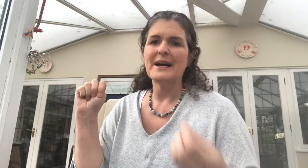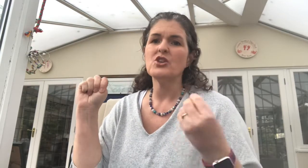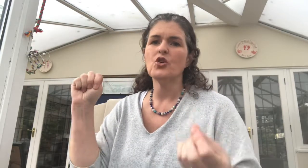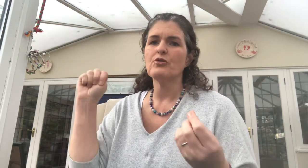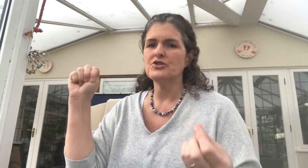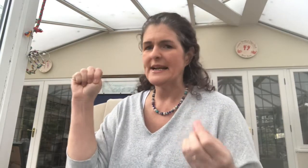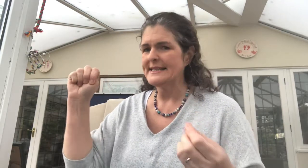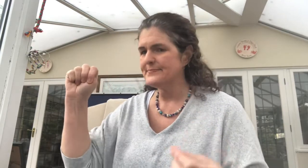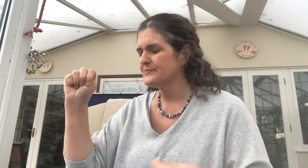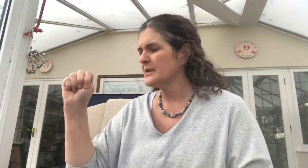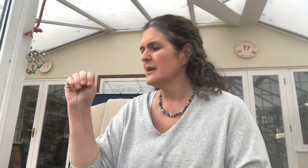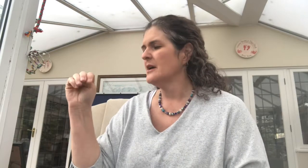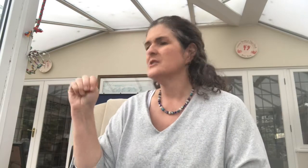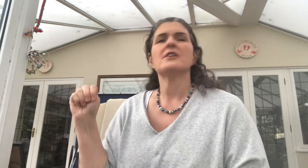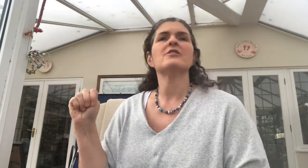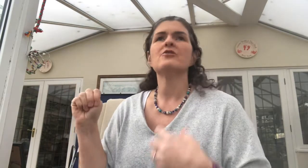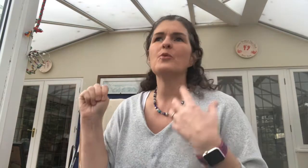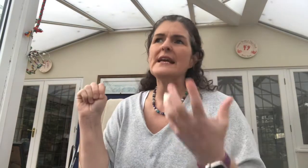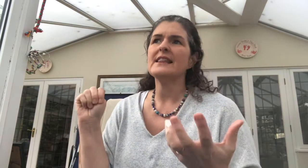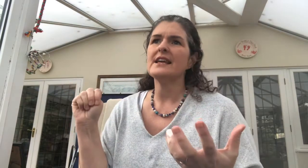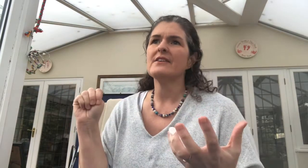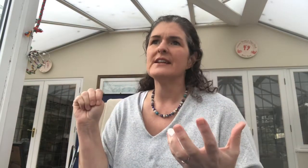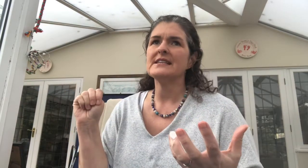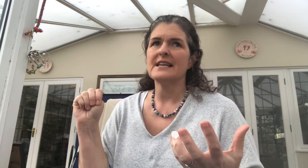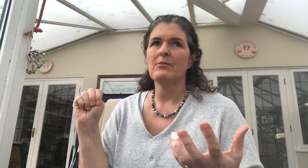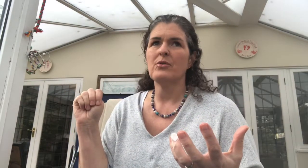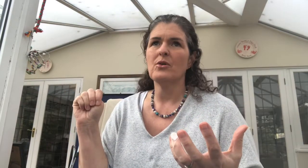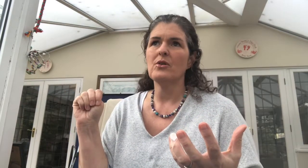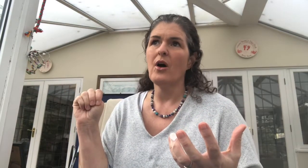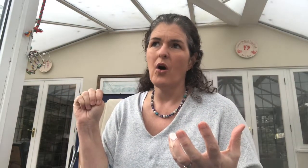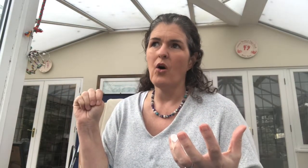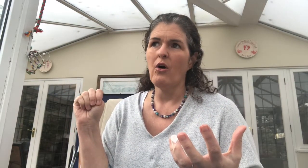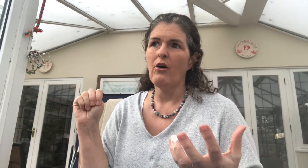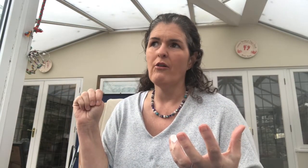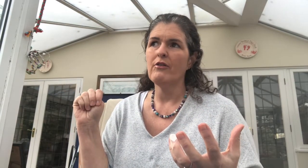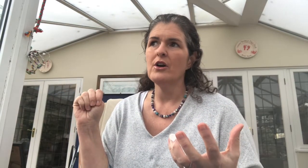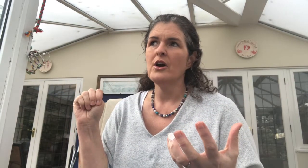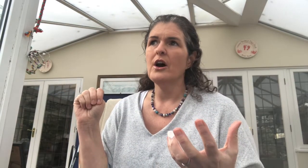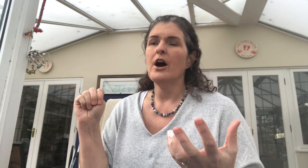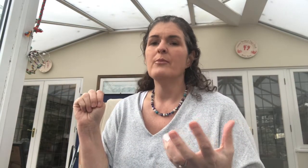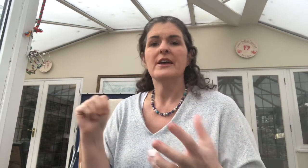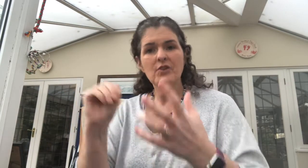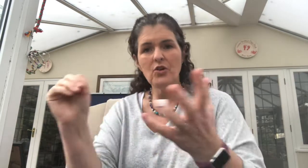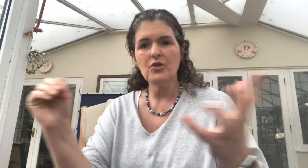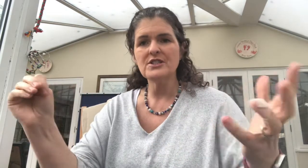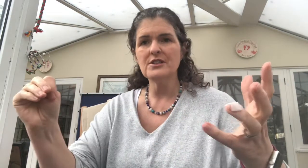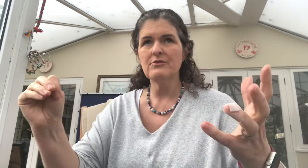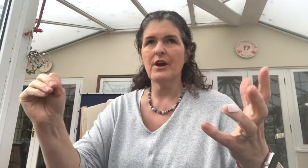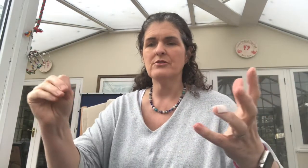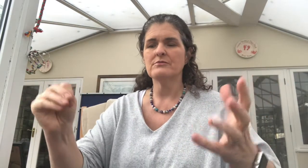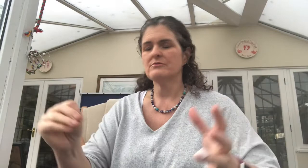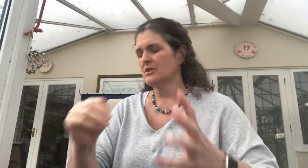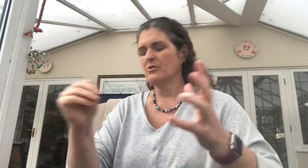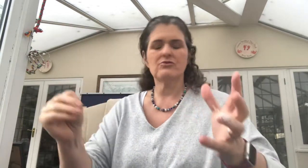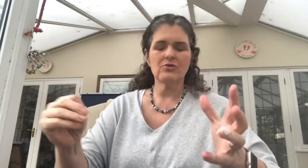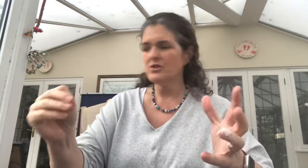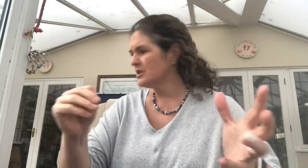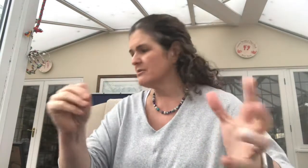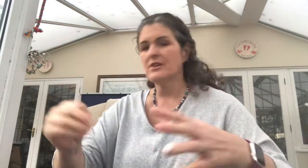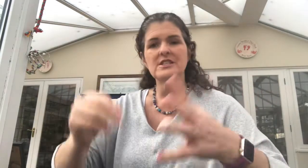noradrenaline. So if we think of an example of if you're crossing the road, so you're crossing the road, this is